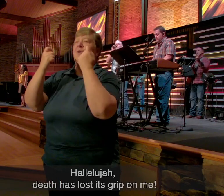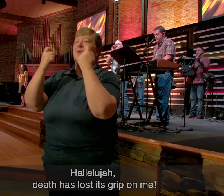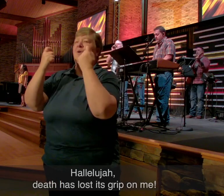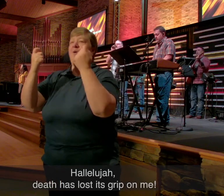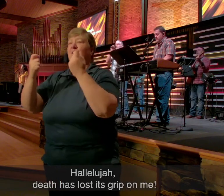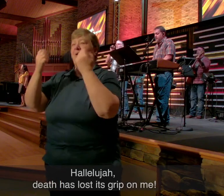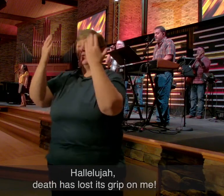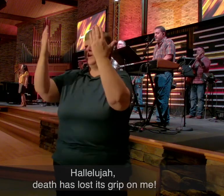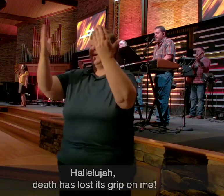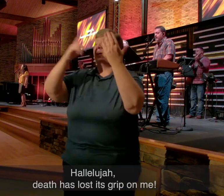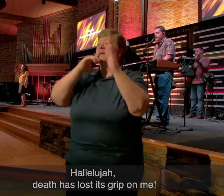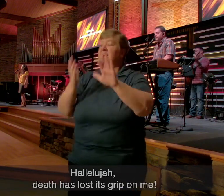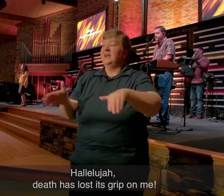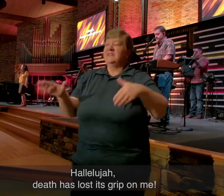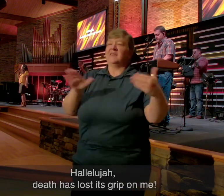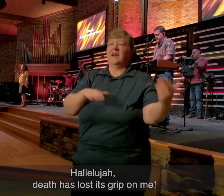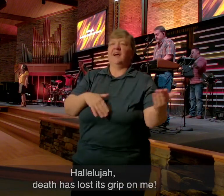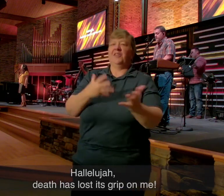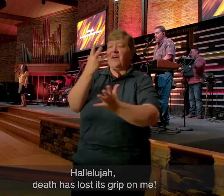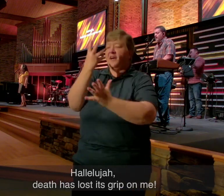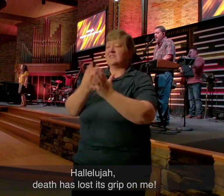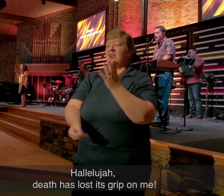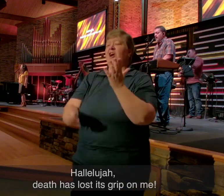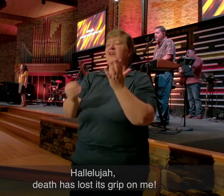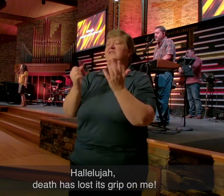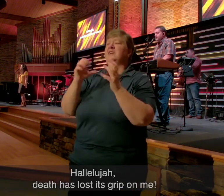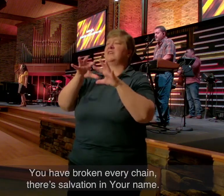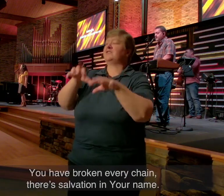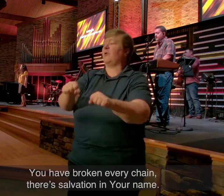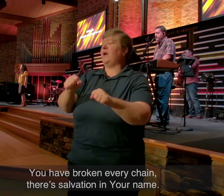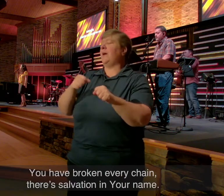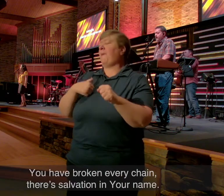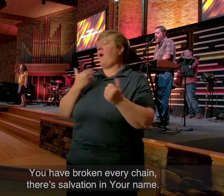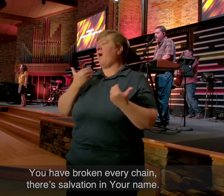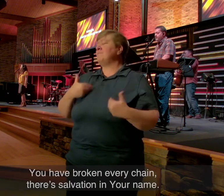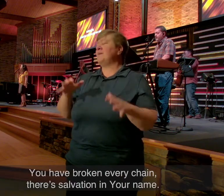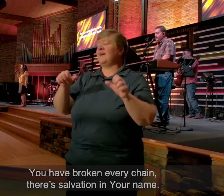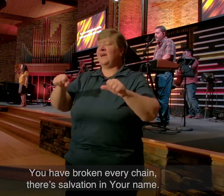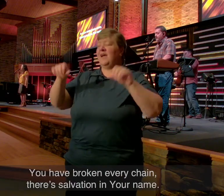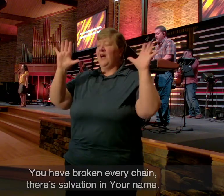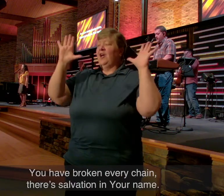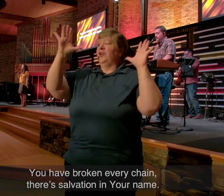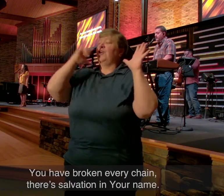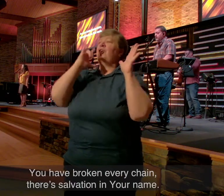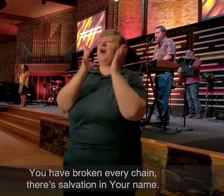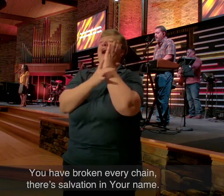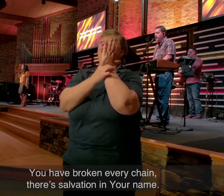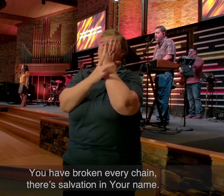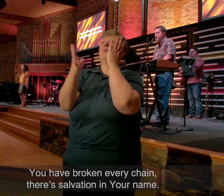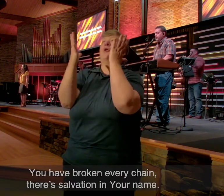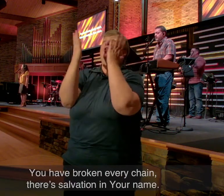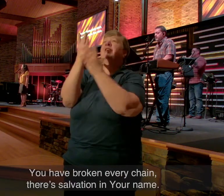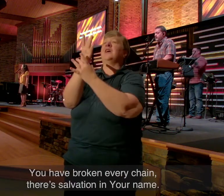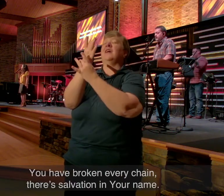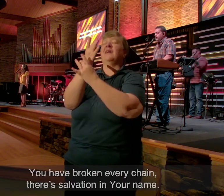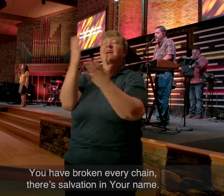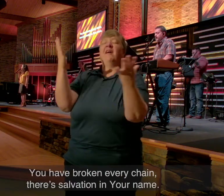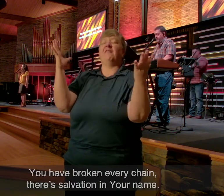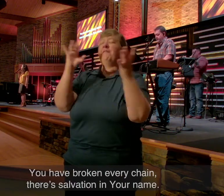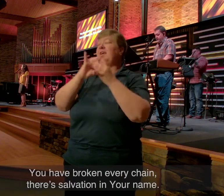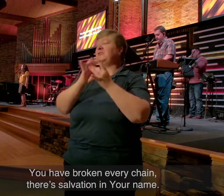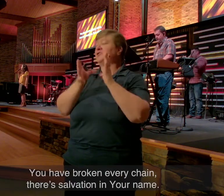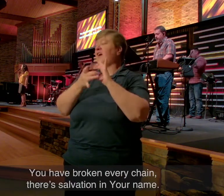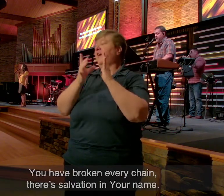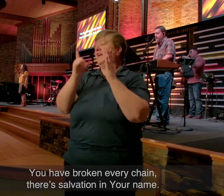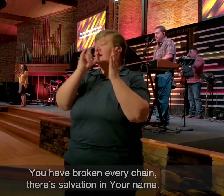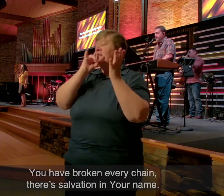The Has Lost Its Grip On Me You Have Broken Every Chain